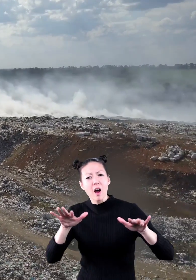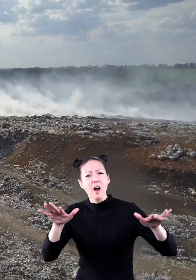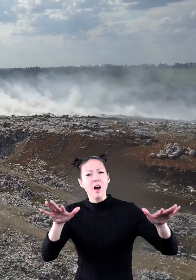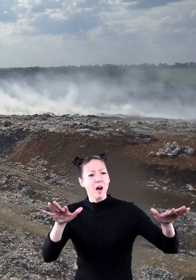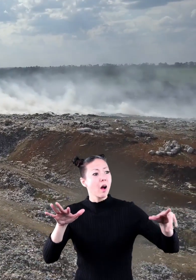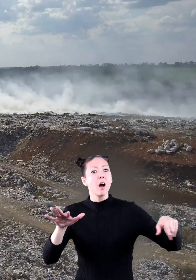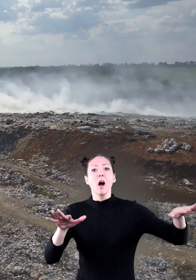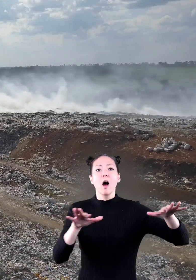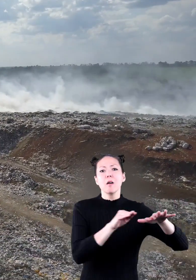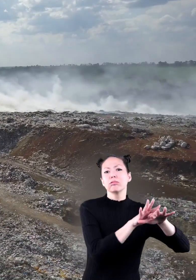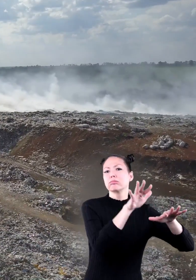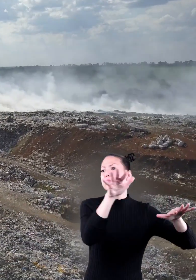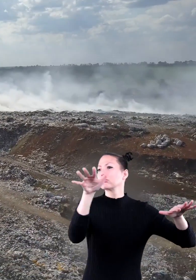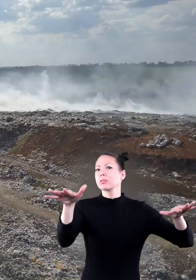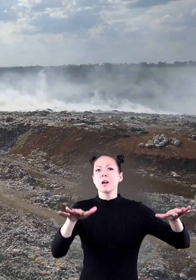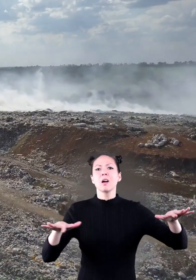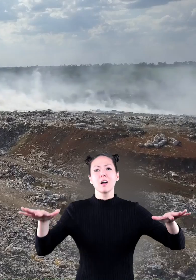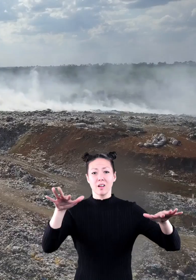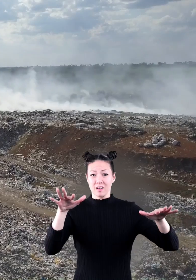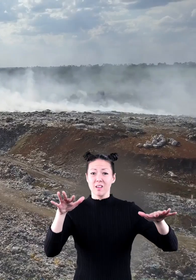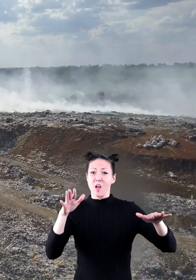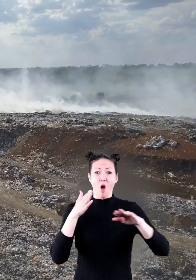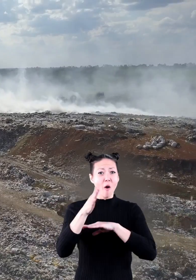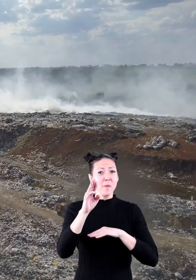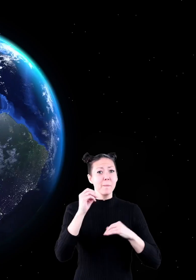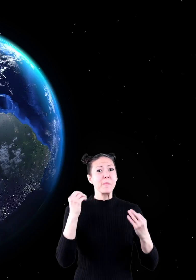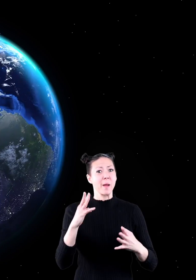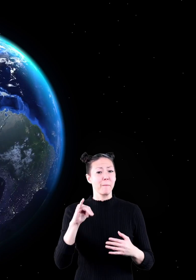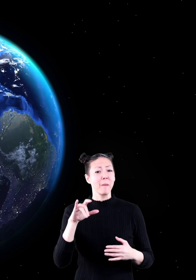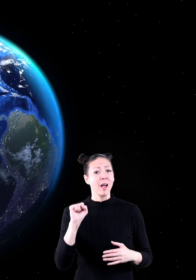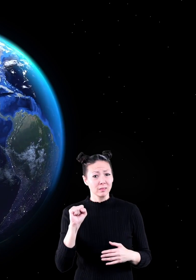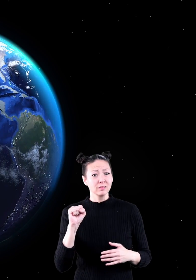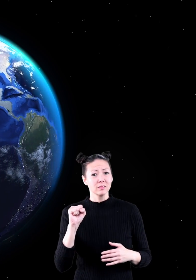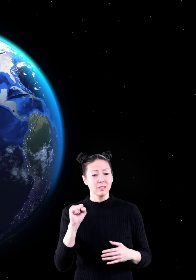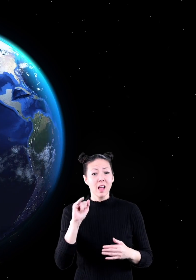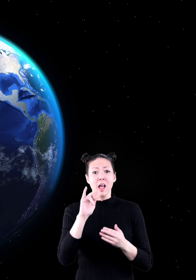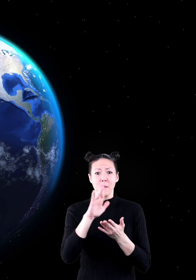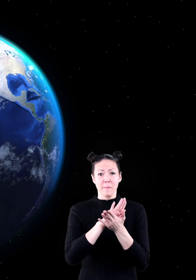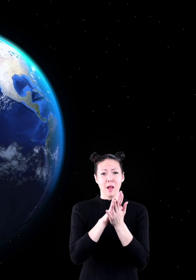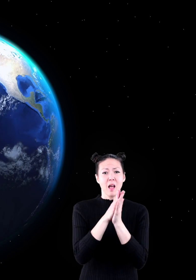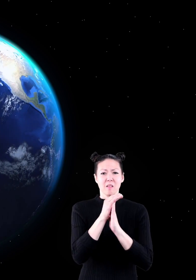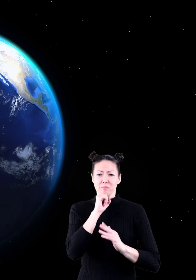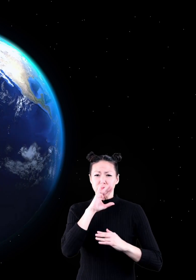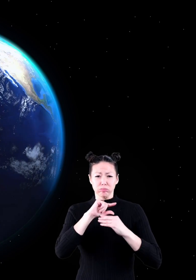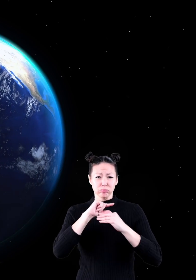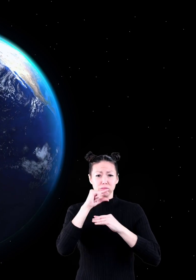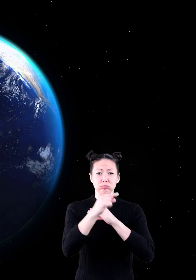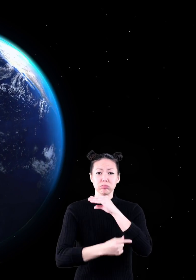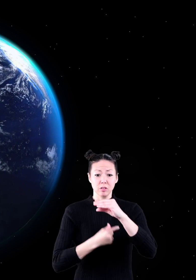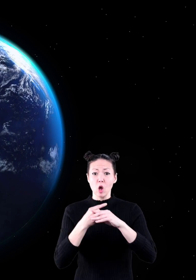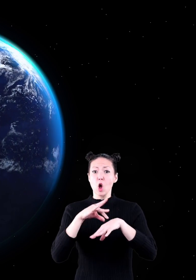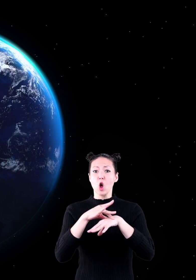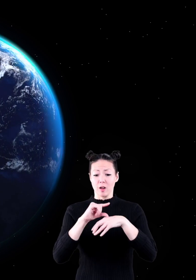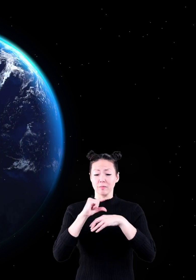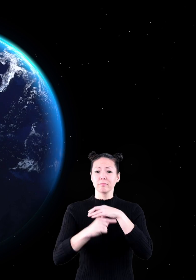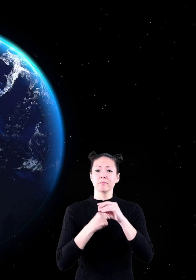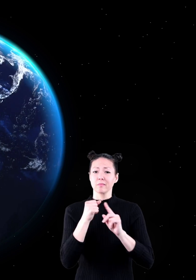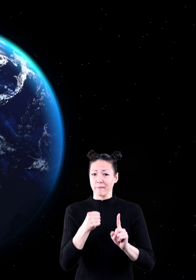another and spread over many miles. When the air becomes polluted or unclean, it affects the Earth's atmosphere.